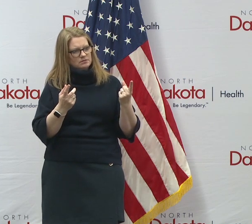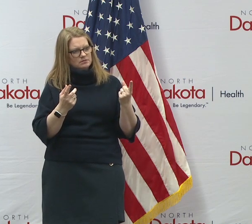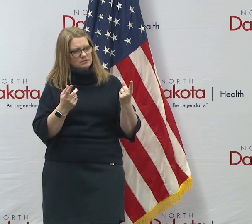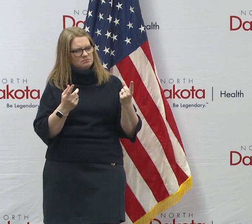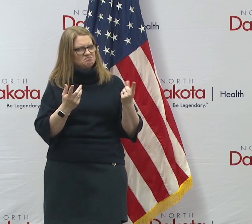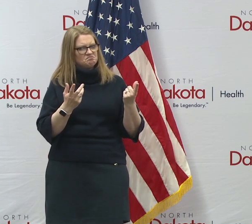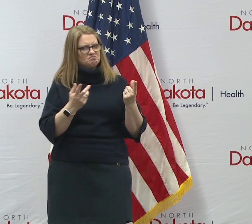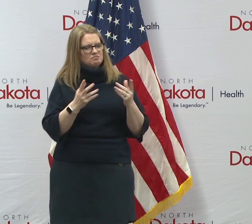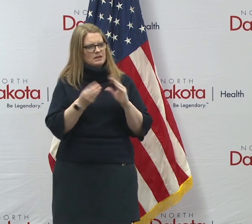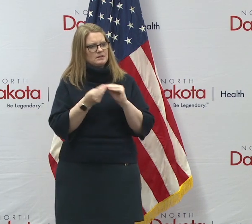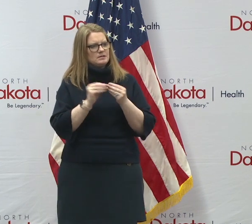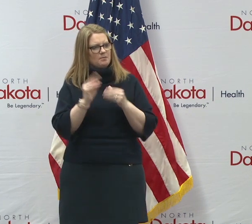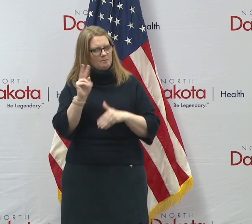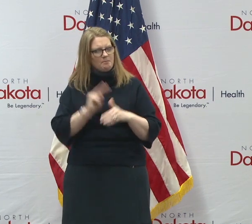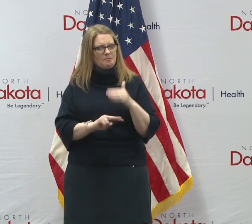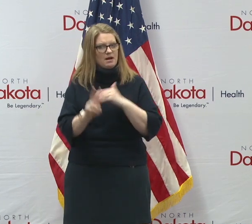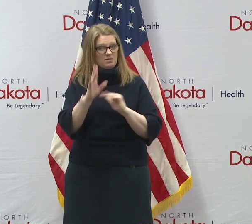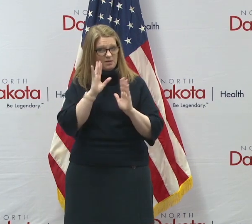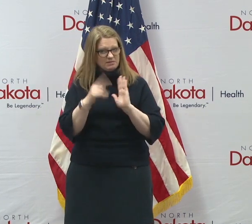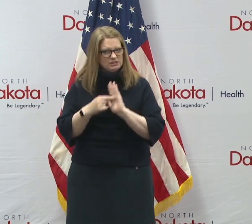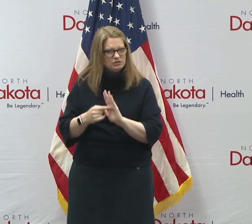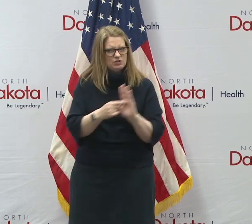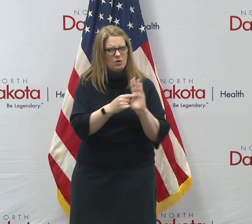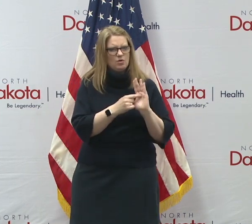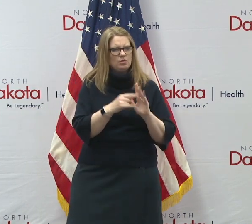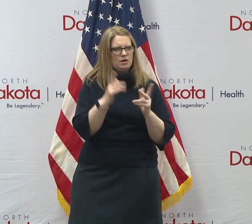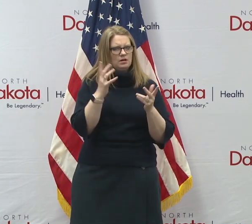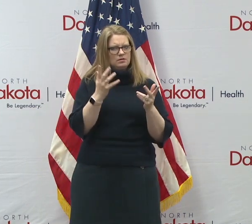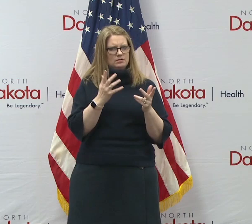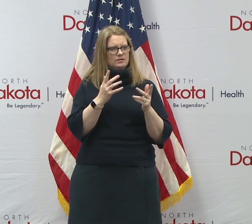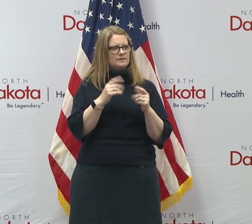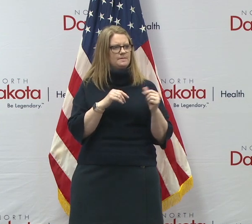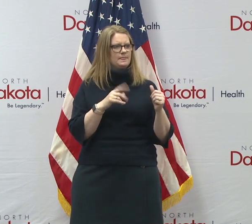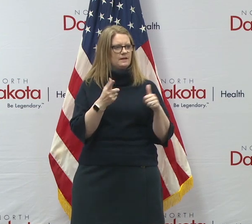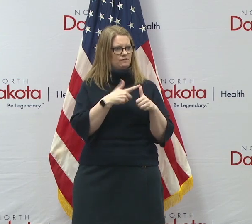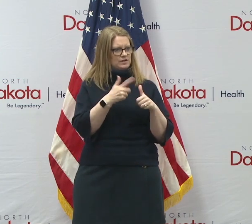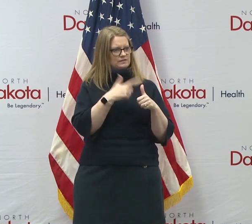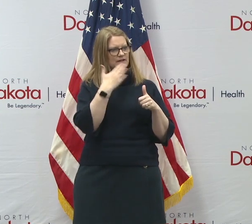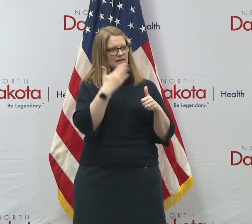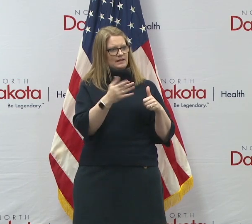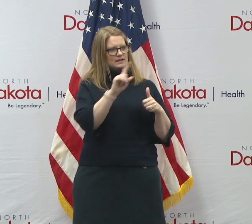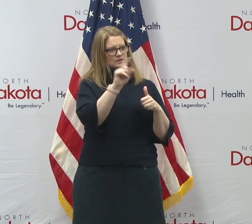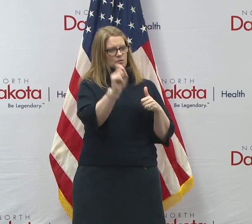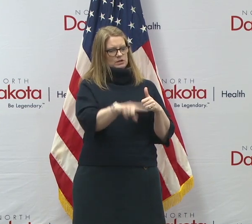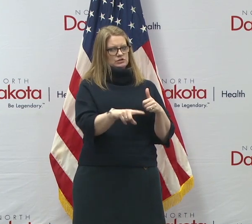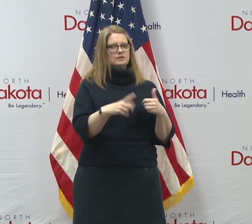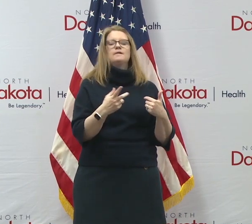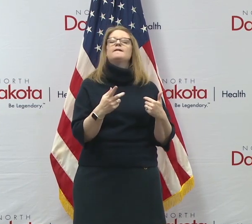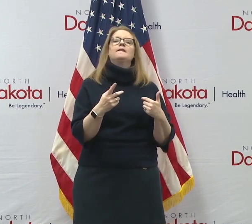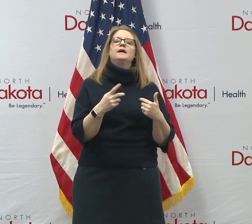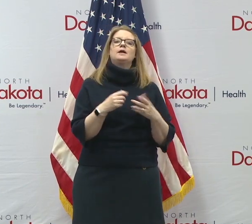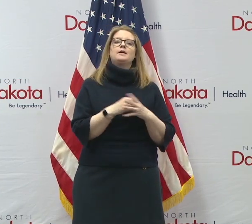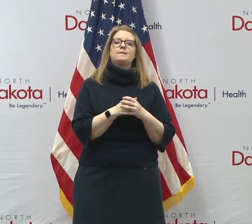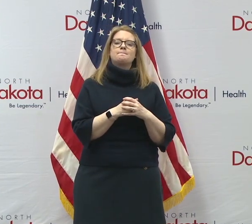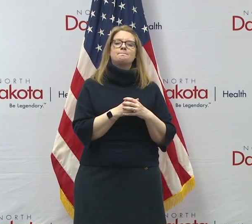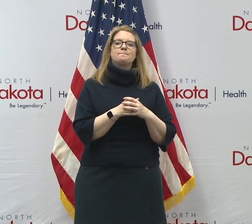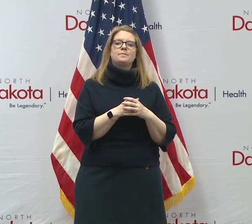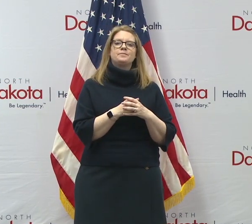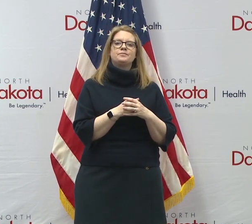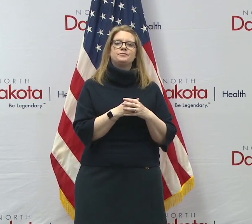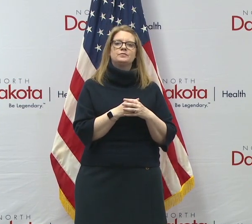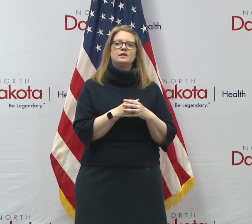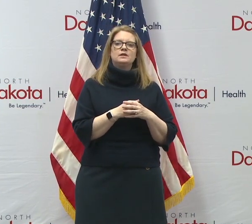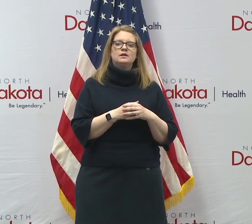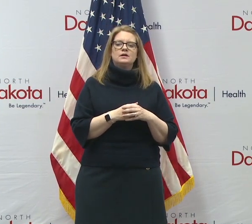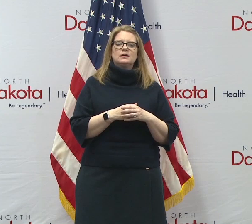will, um, sort of adjust for. Well, first of all, again, thanks for that question. I want to make sure that, uh, we are